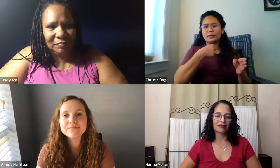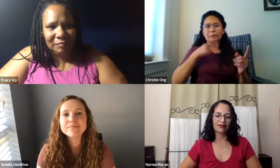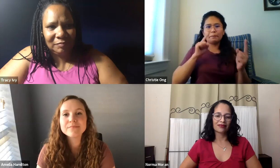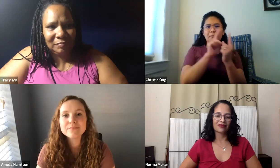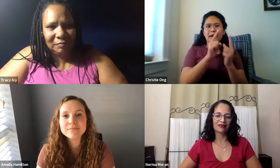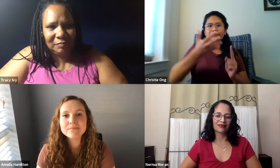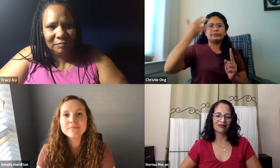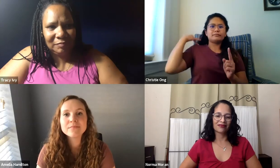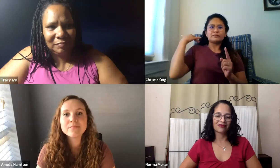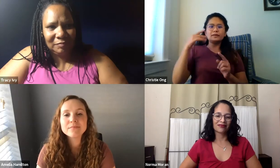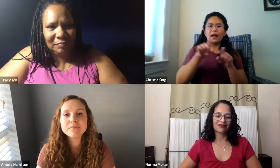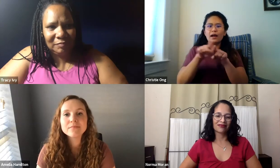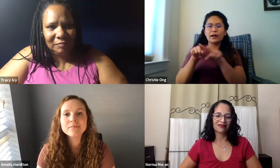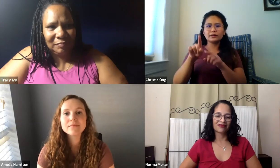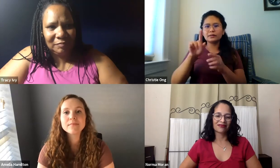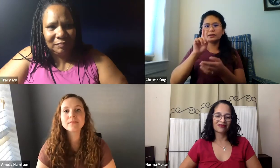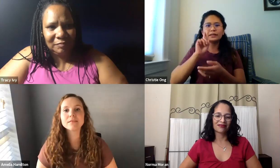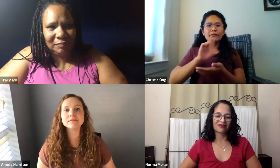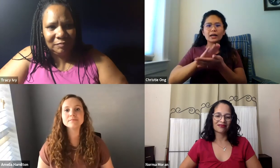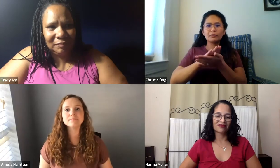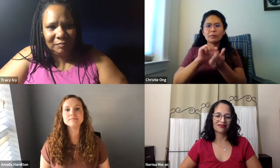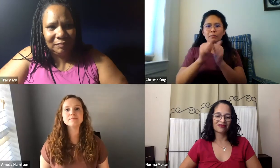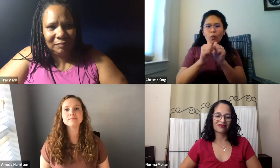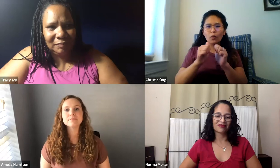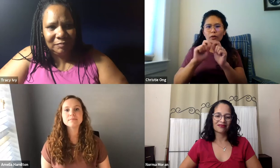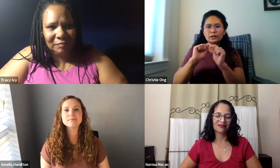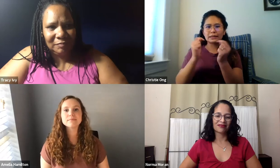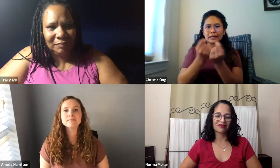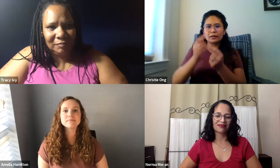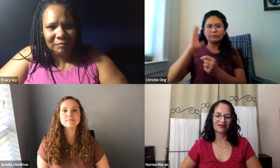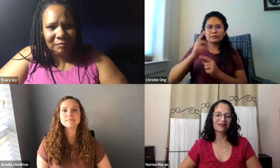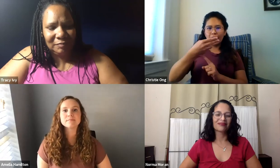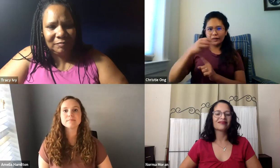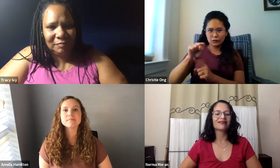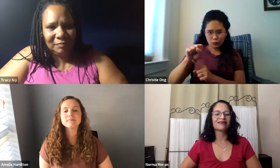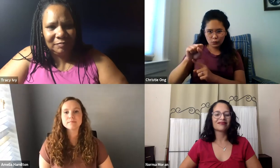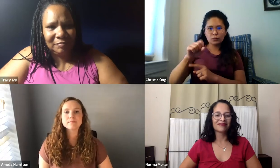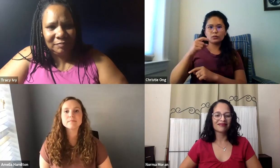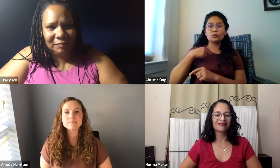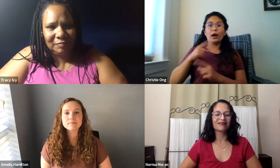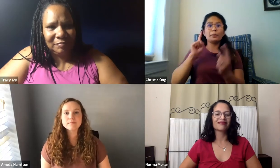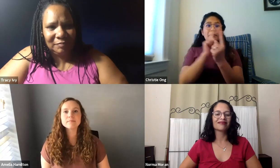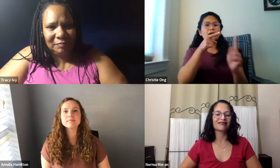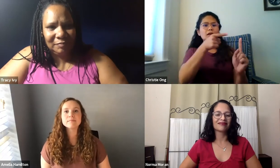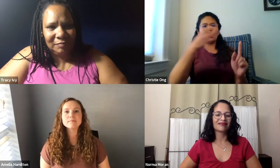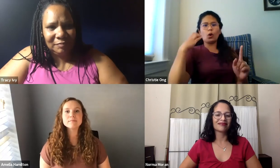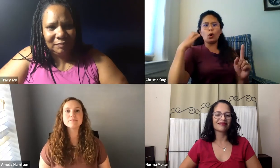Robert Sedansky who I met years ago at Deaf Academic Bowl. That was in high school.